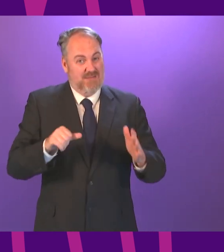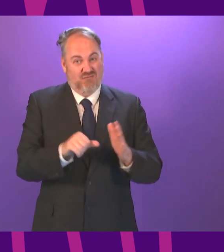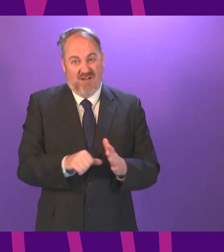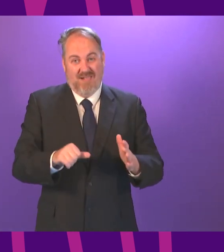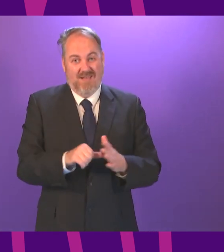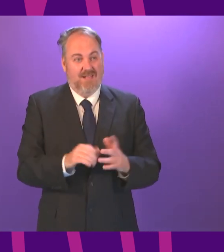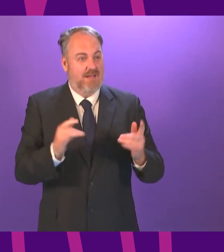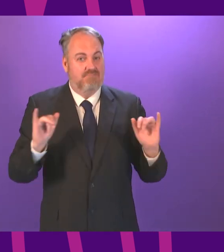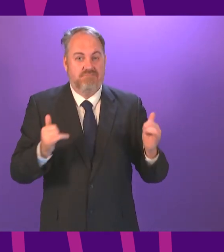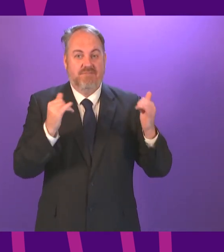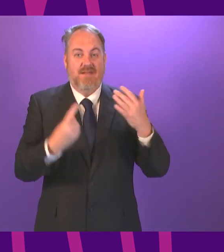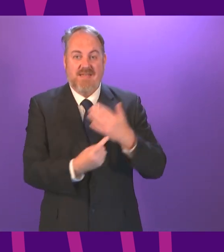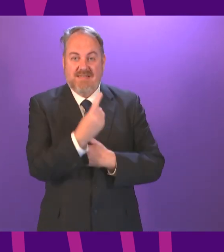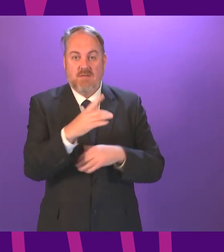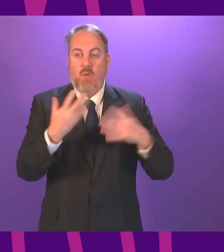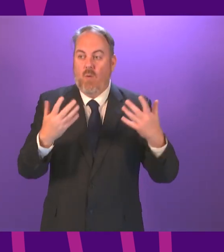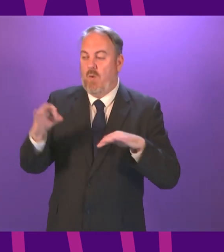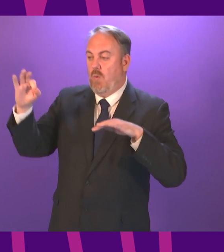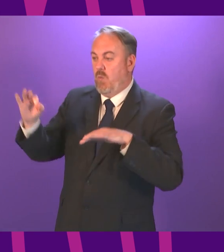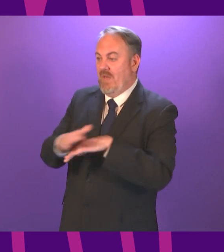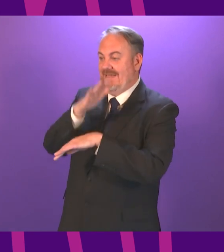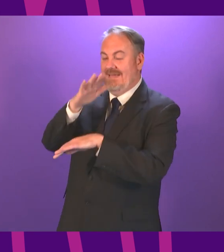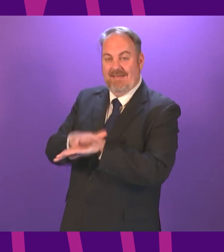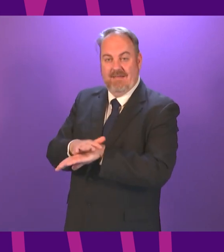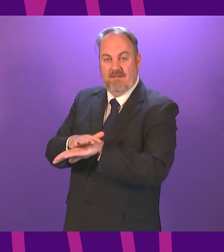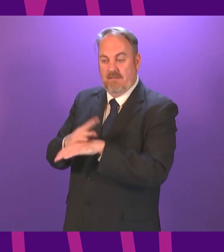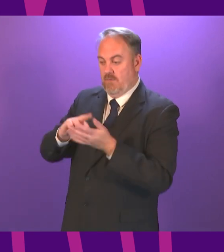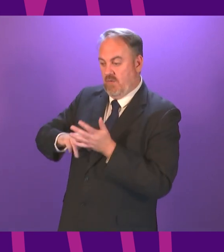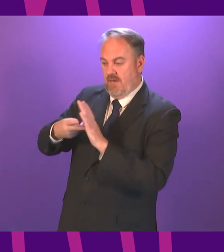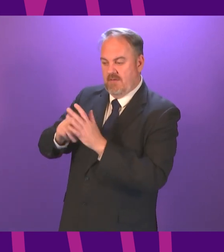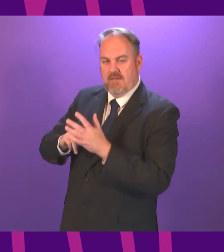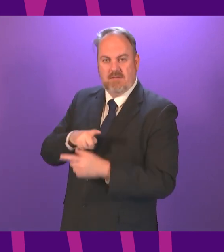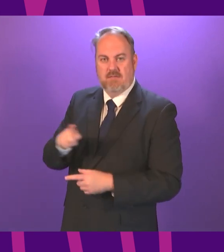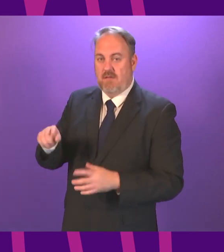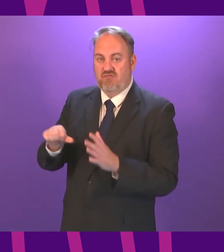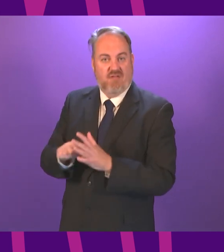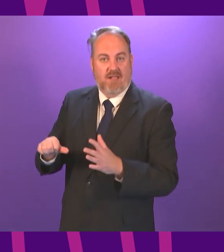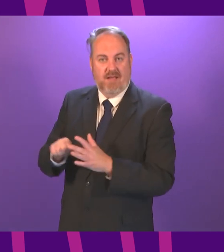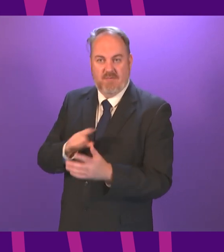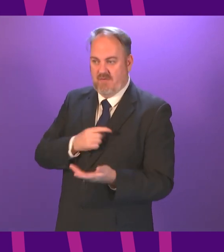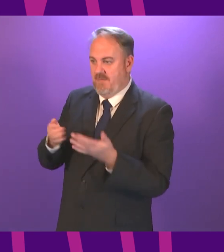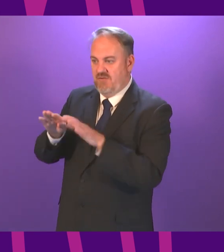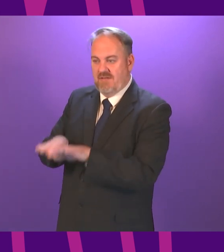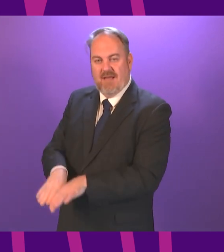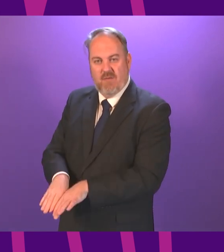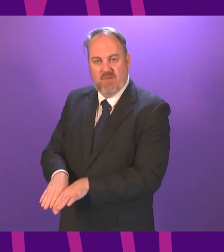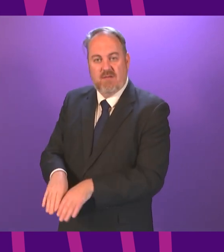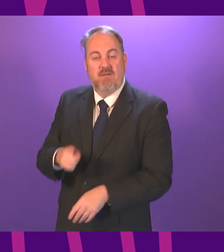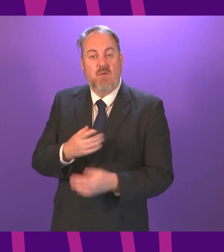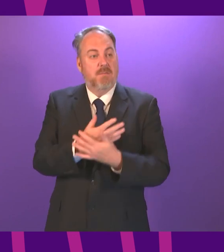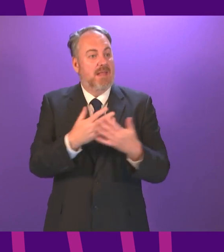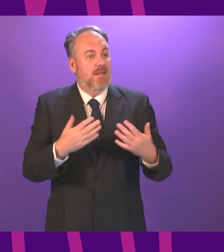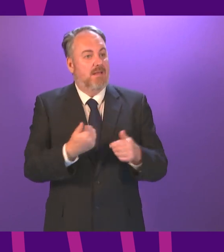how the easing of restrictions will allow their industries to come back to profit, to those with additional support needs who are still prevented